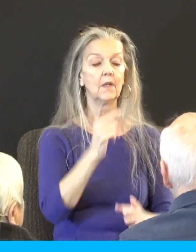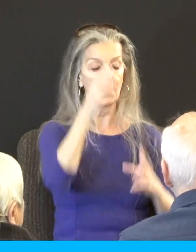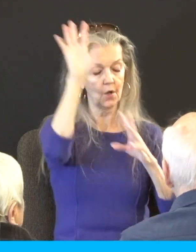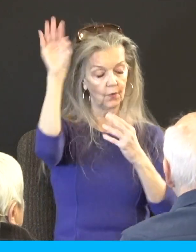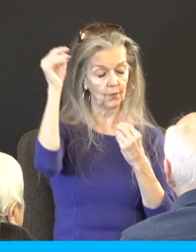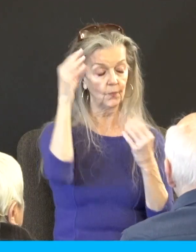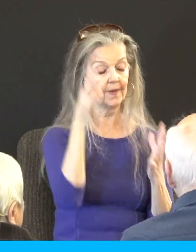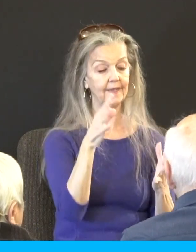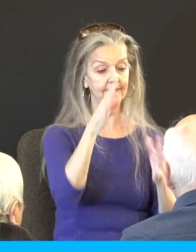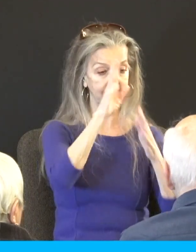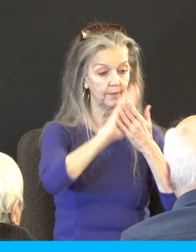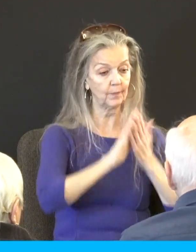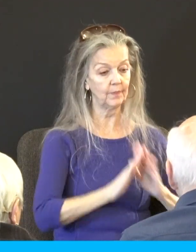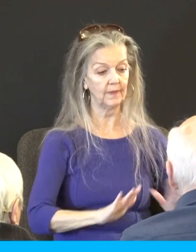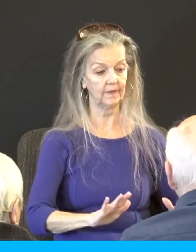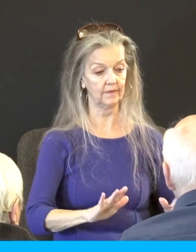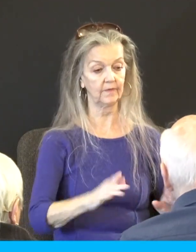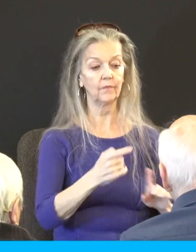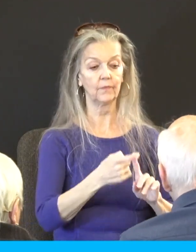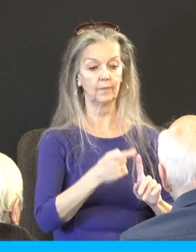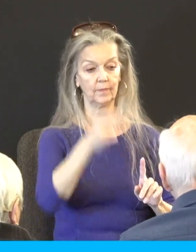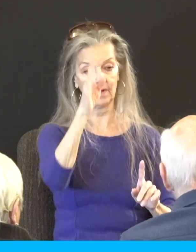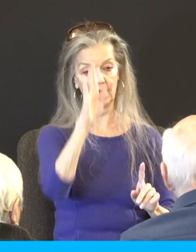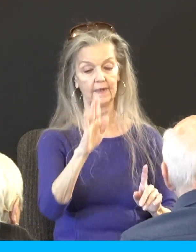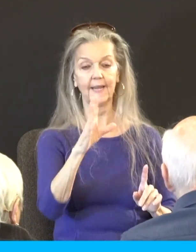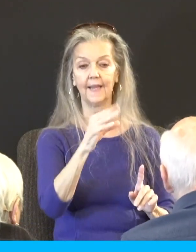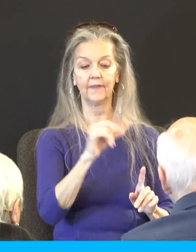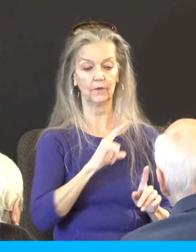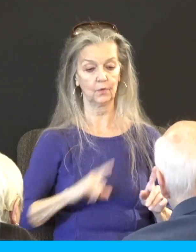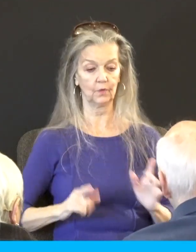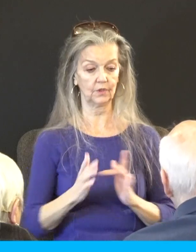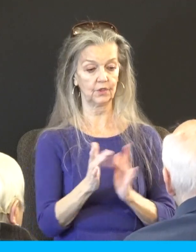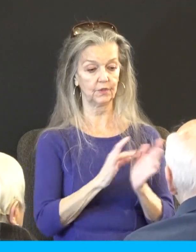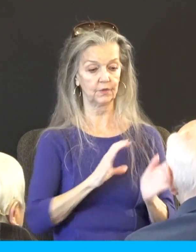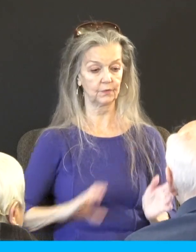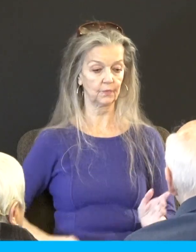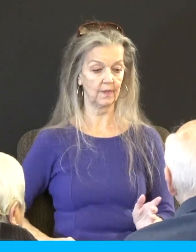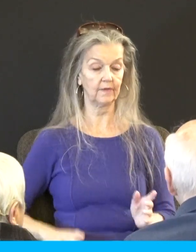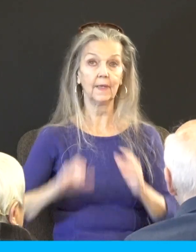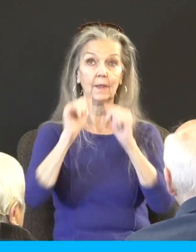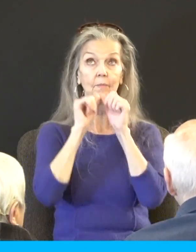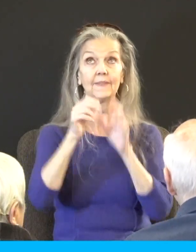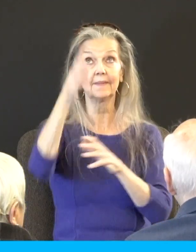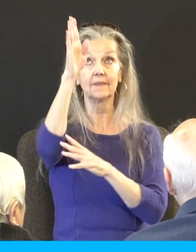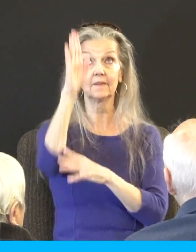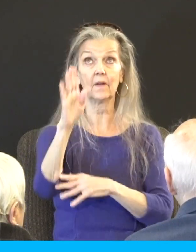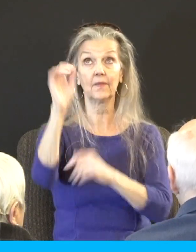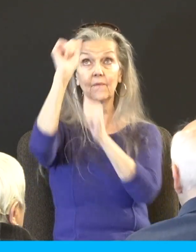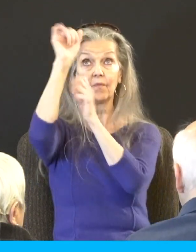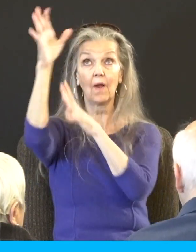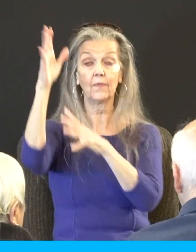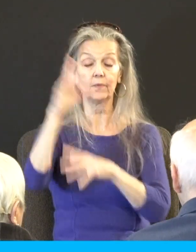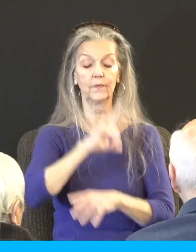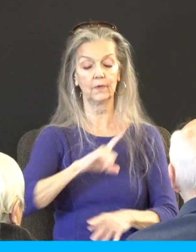from God, our father and from the Lord Jesus Christ. Blessed be God, even the father of our Lord Jesus Christ, the father of mercies